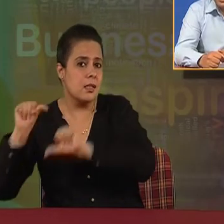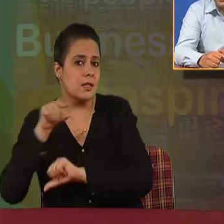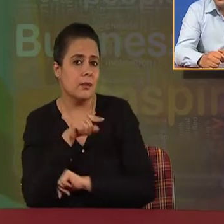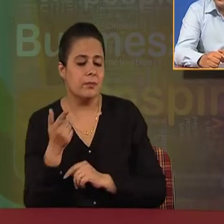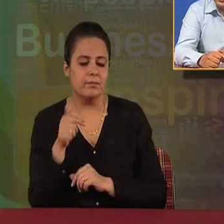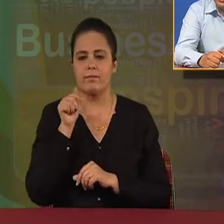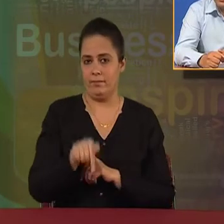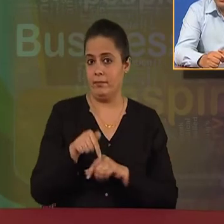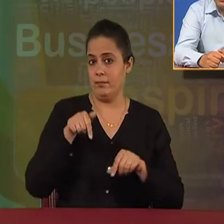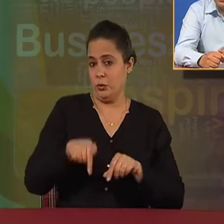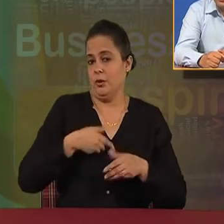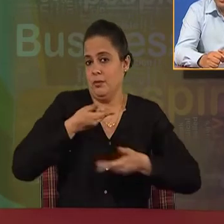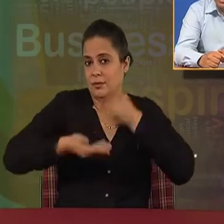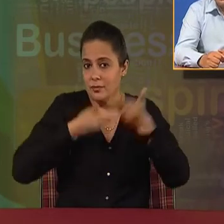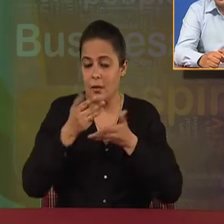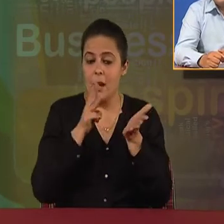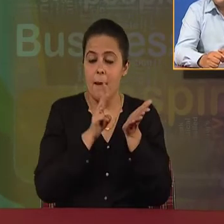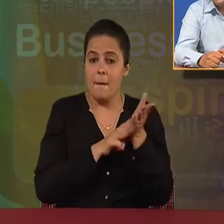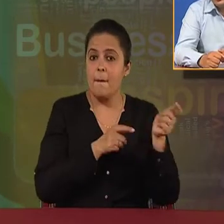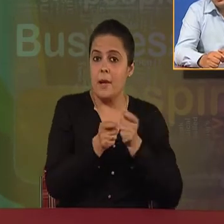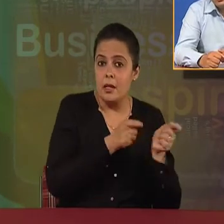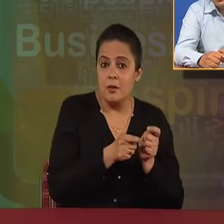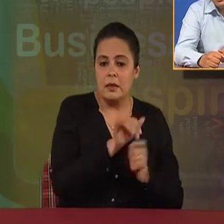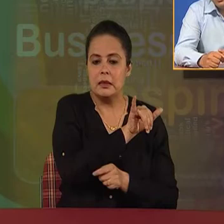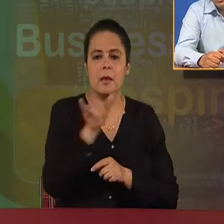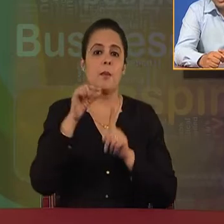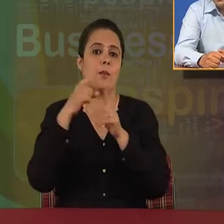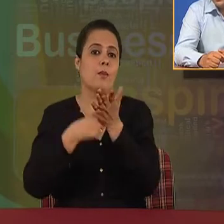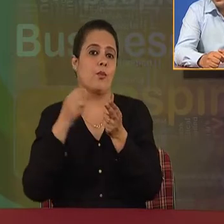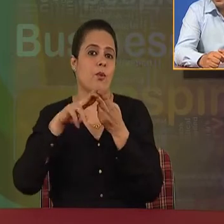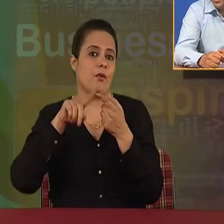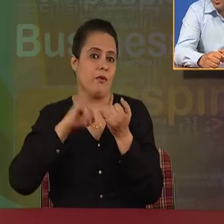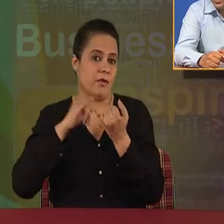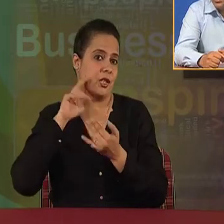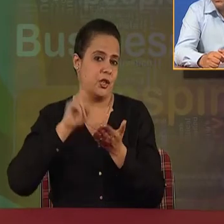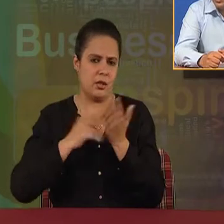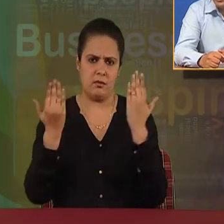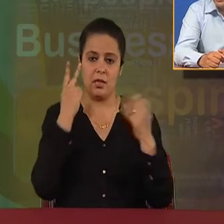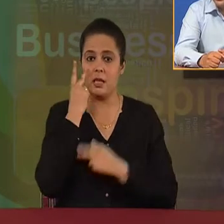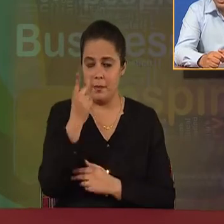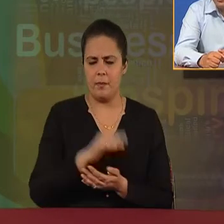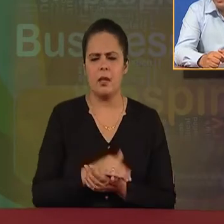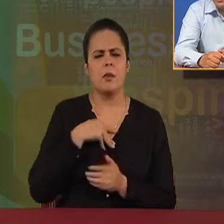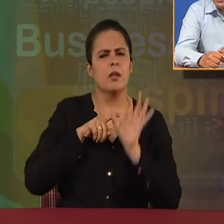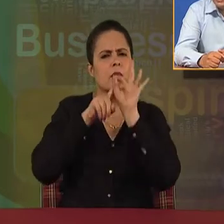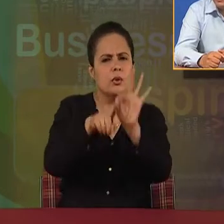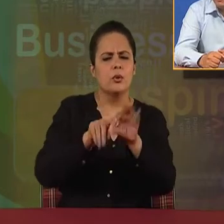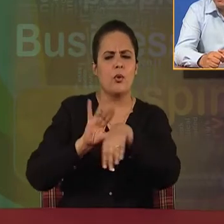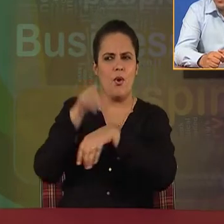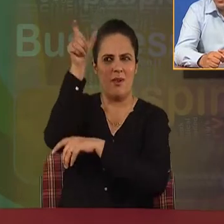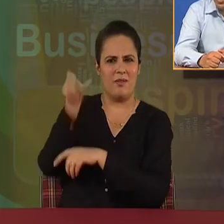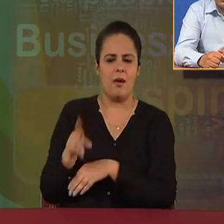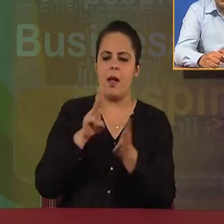as a profession. Let me ask you one thing. Can a person be a doctor without getting the degree of MBBS?